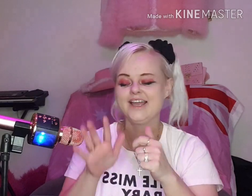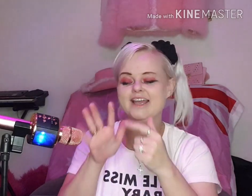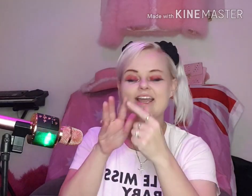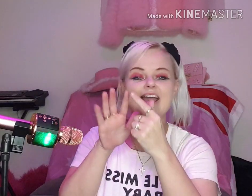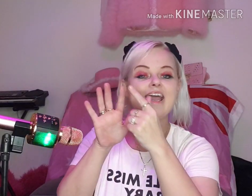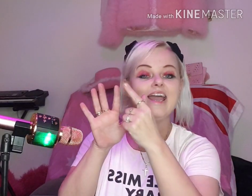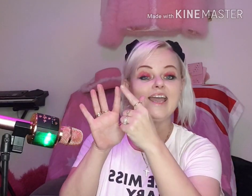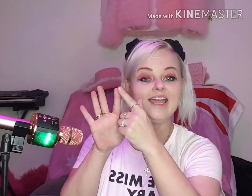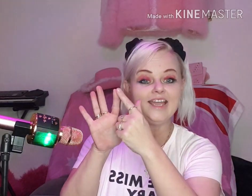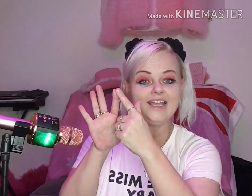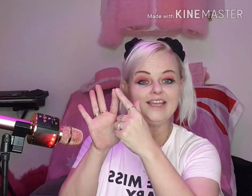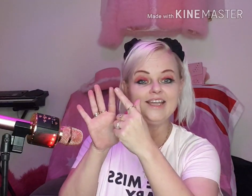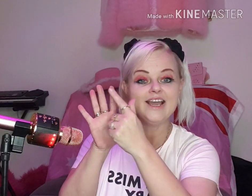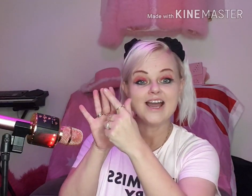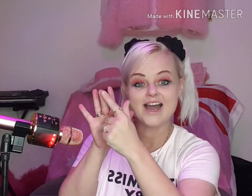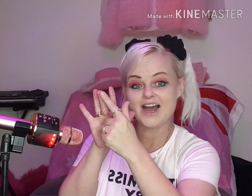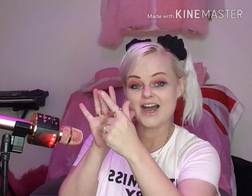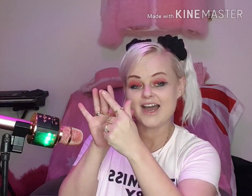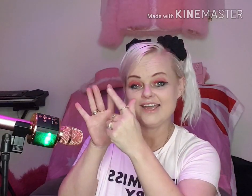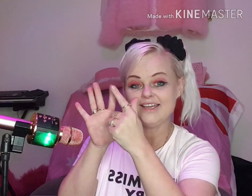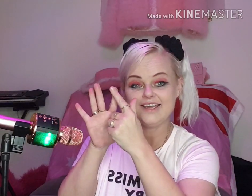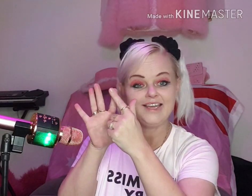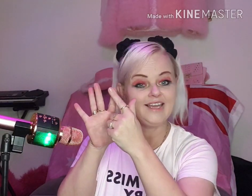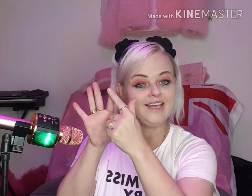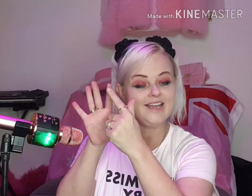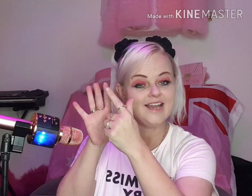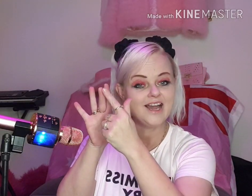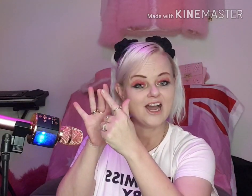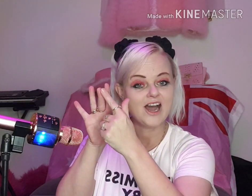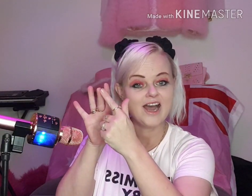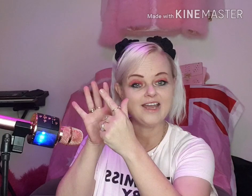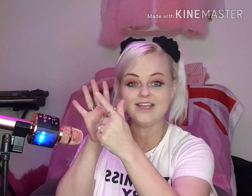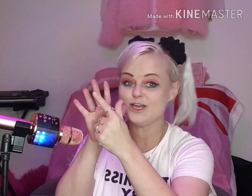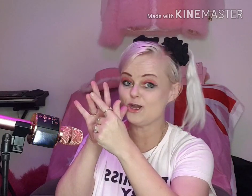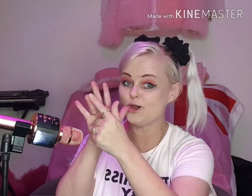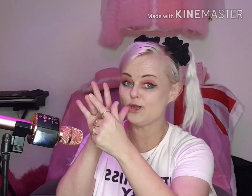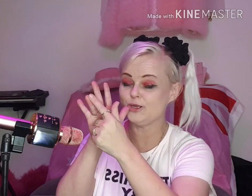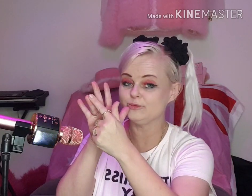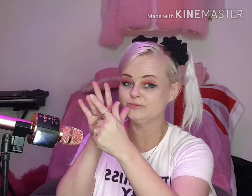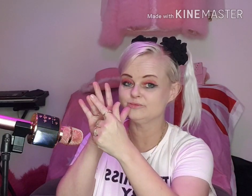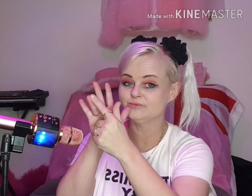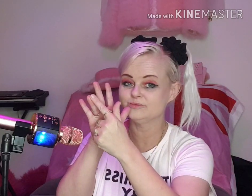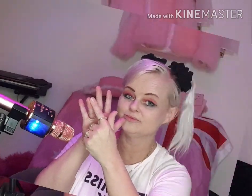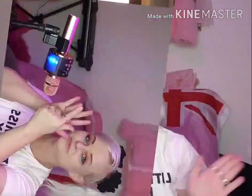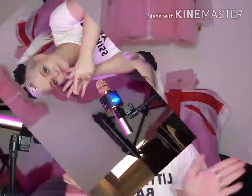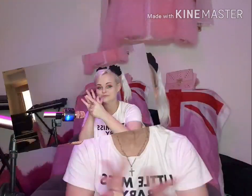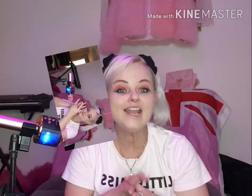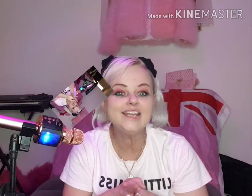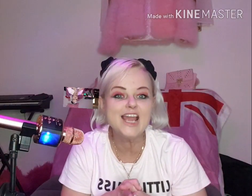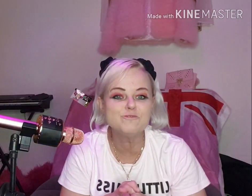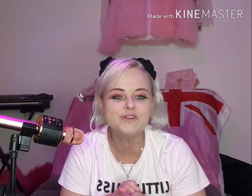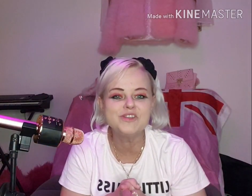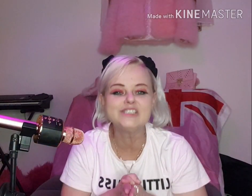E-I-E-I-O. And on that had